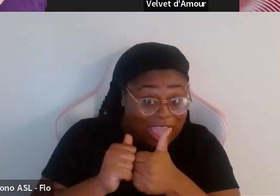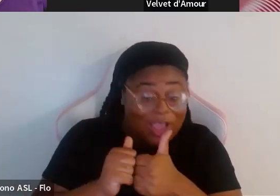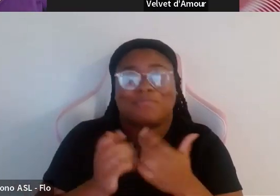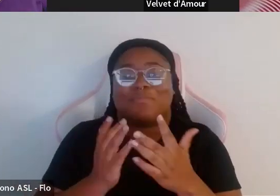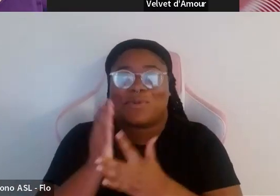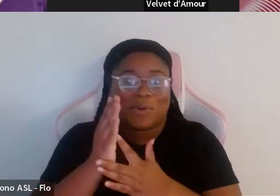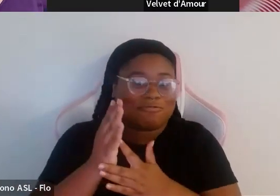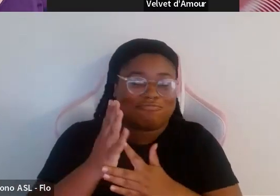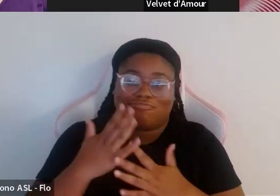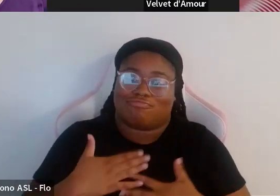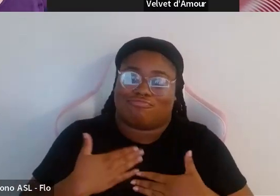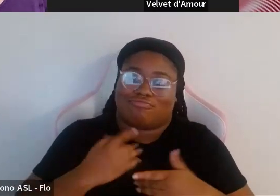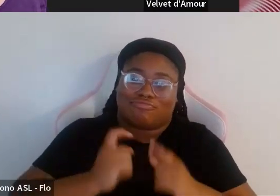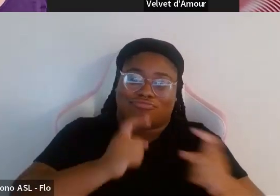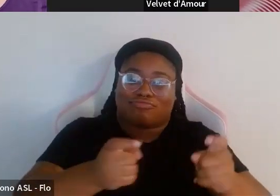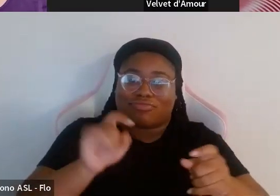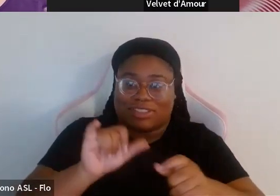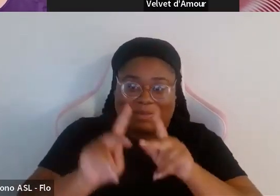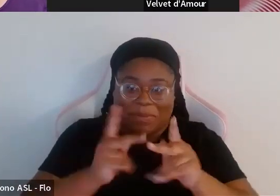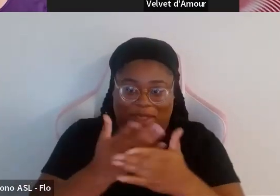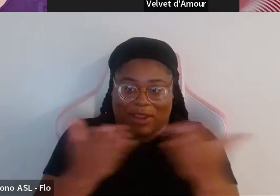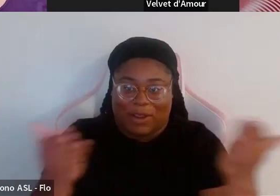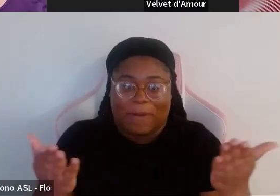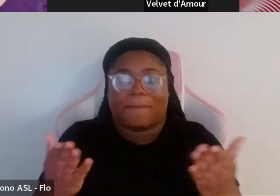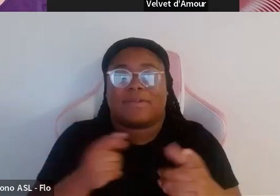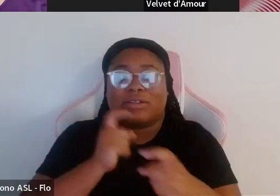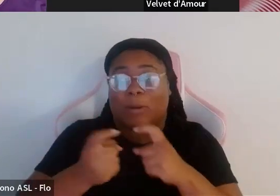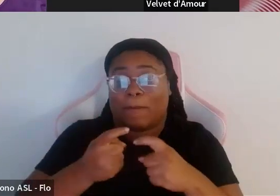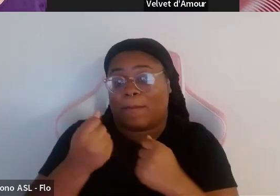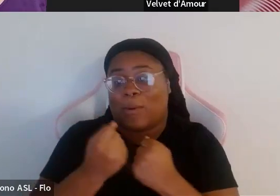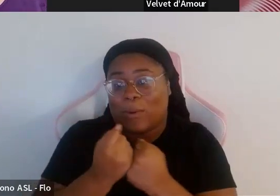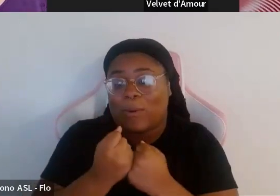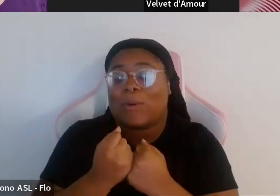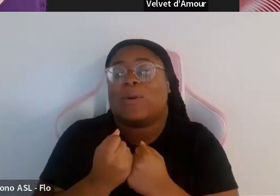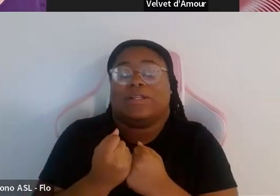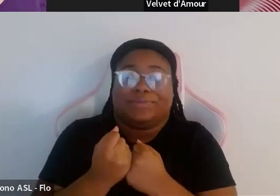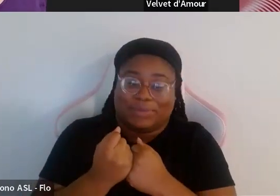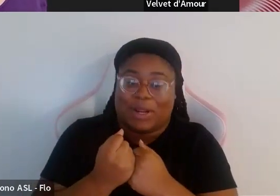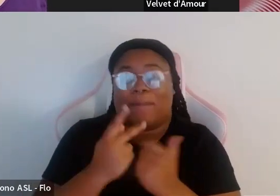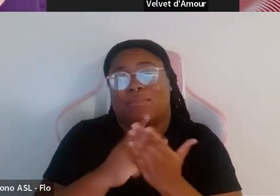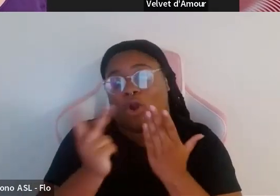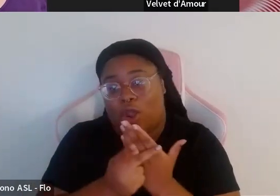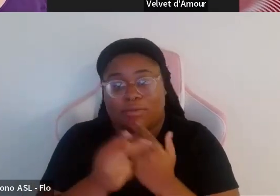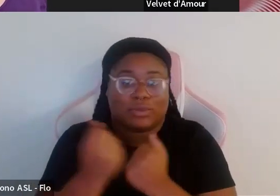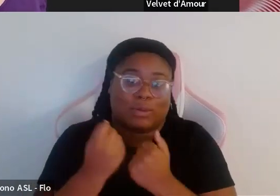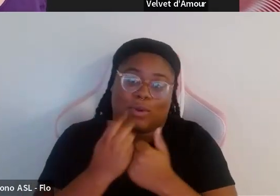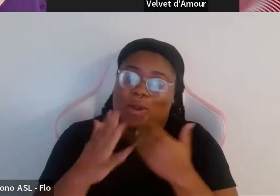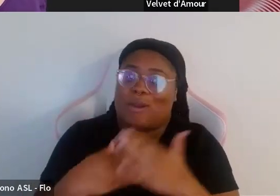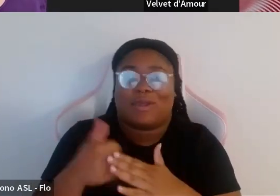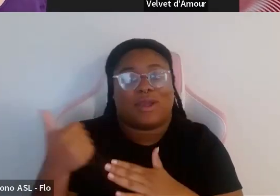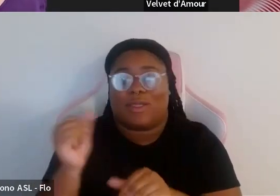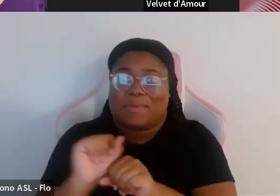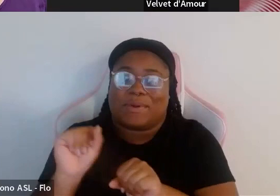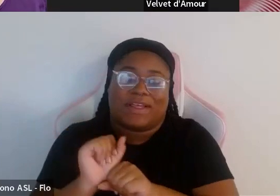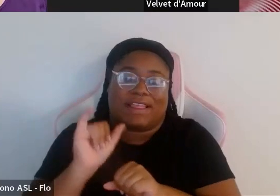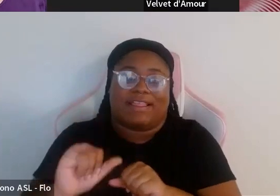support of people like you so to support more programming like this and to support all the other work that we do to